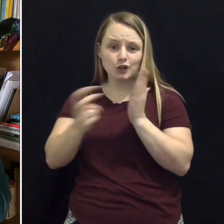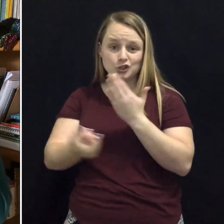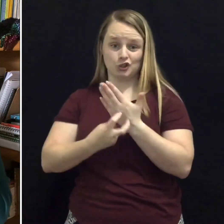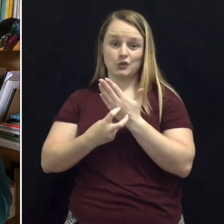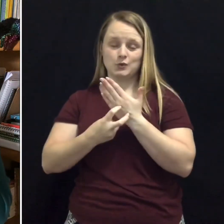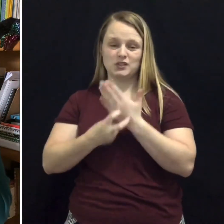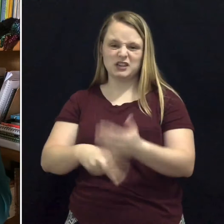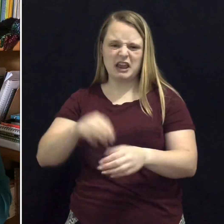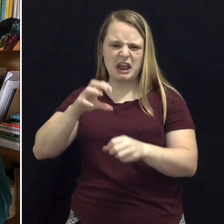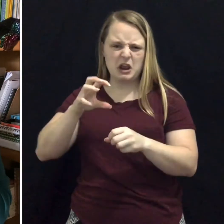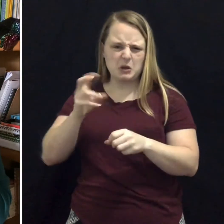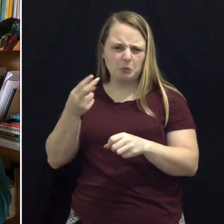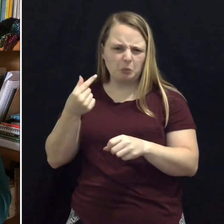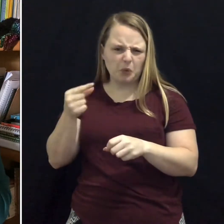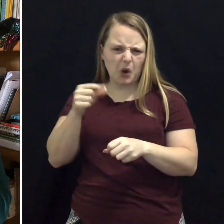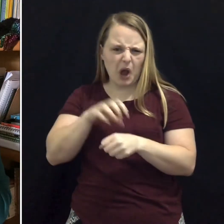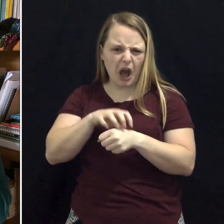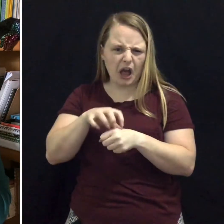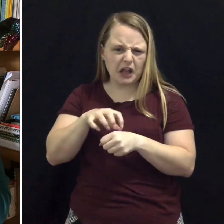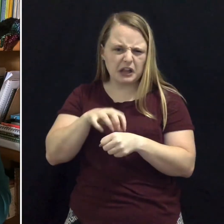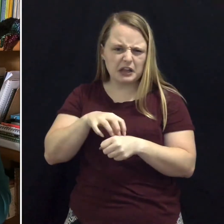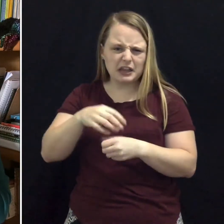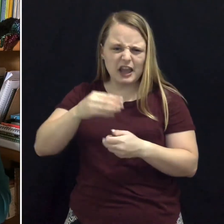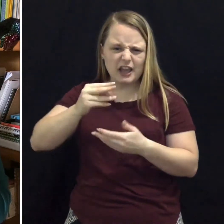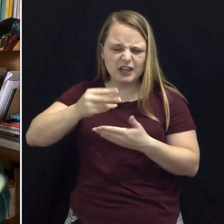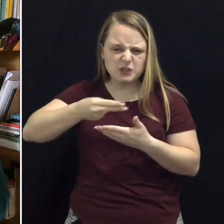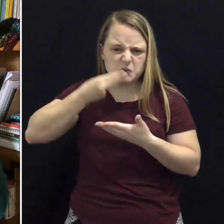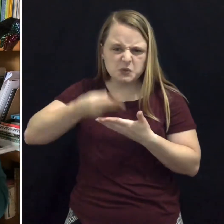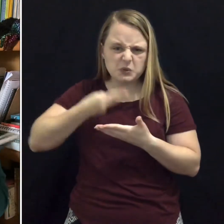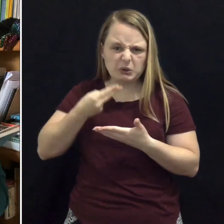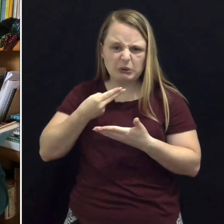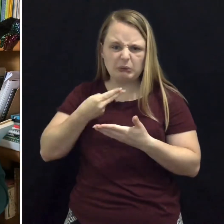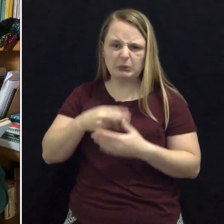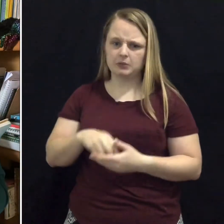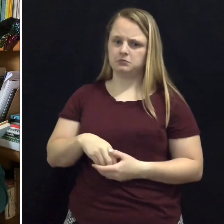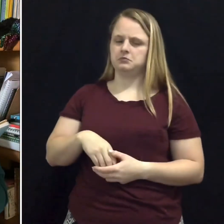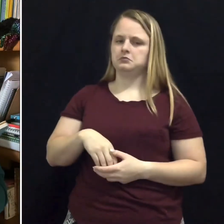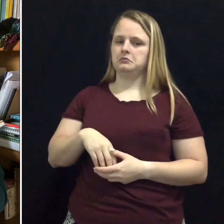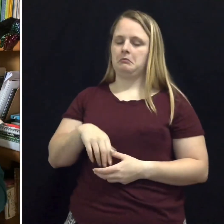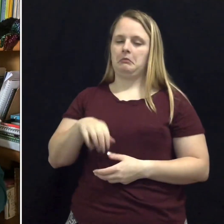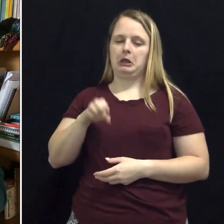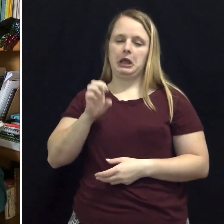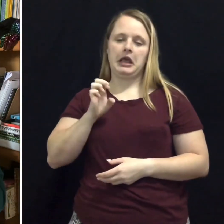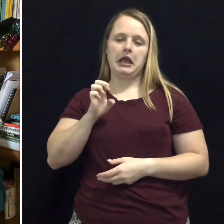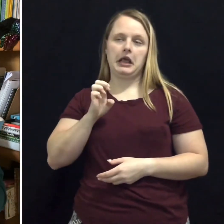And the hippo saying, Eww. I don't think she likes broccoli stew.